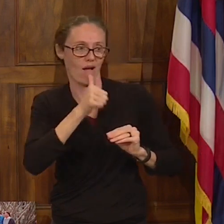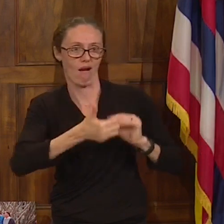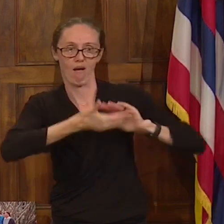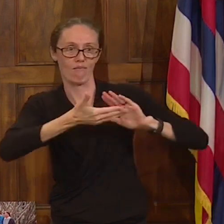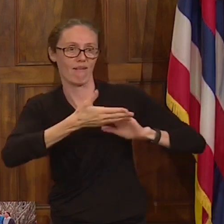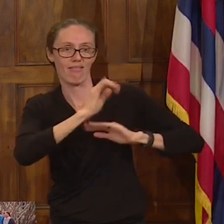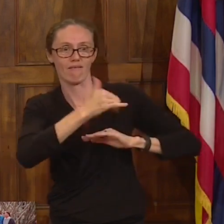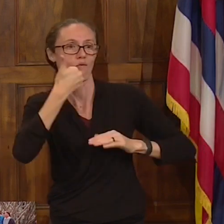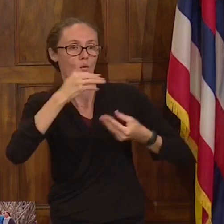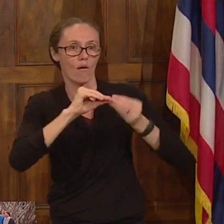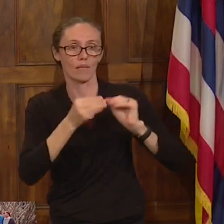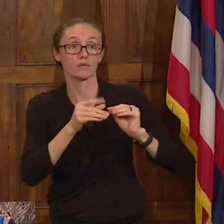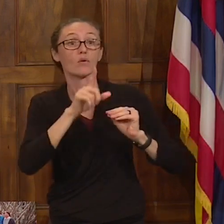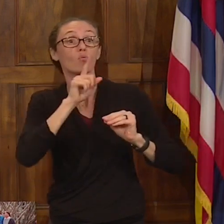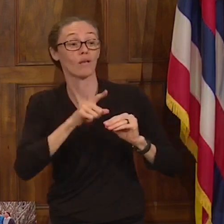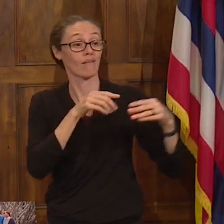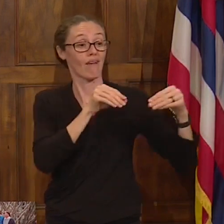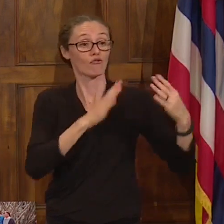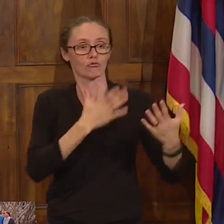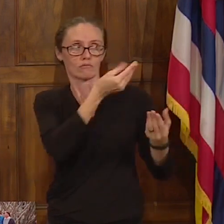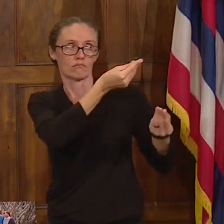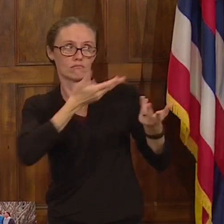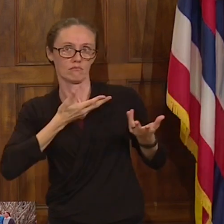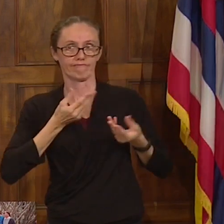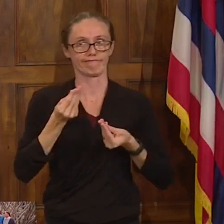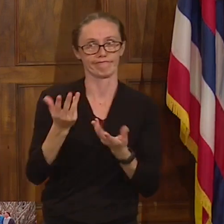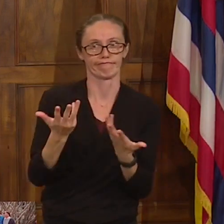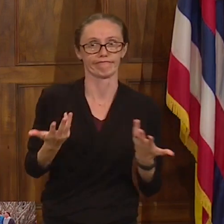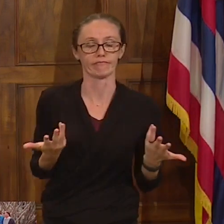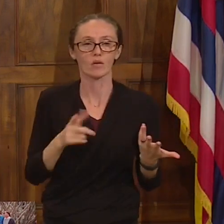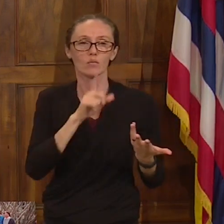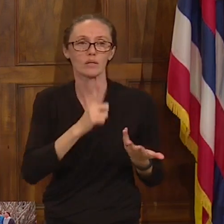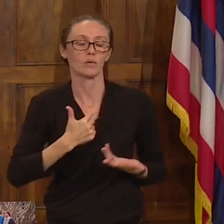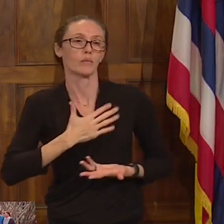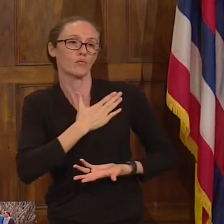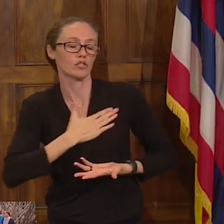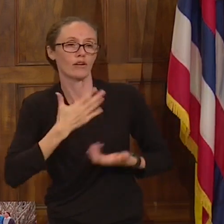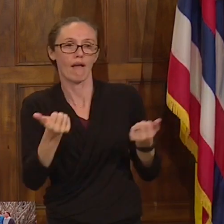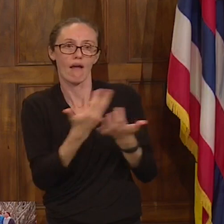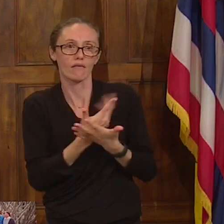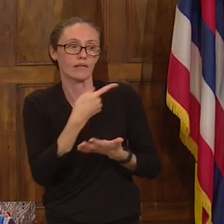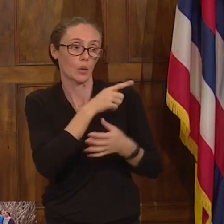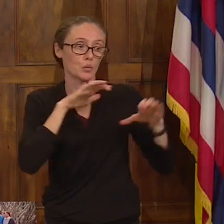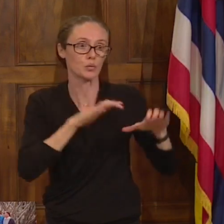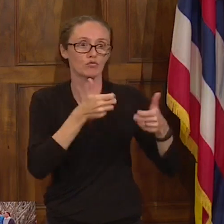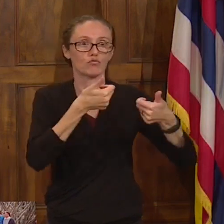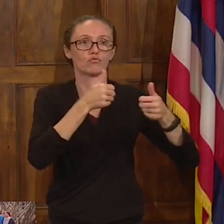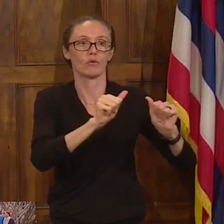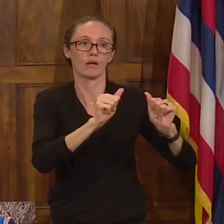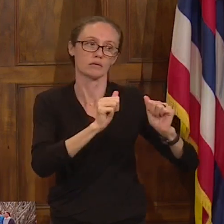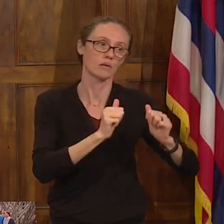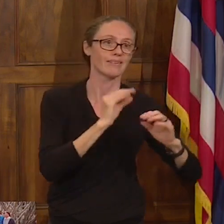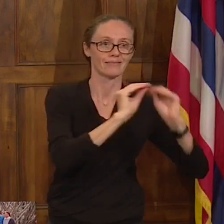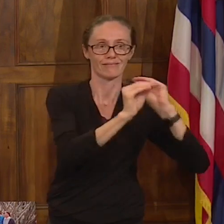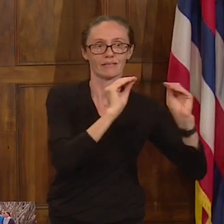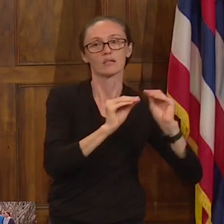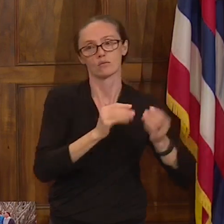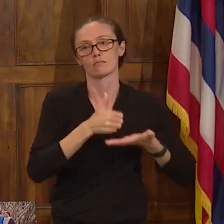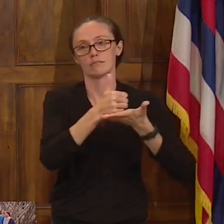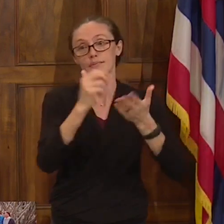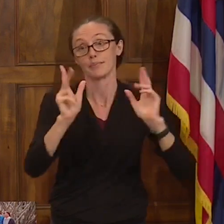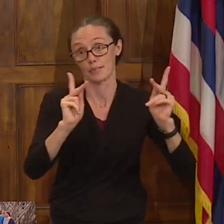the information that we've received from the vendor and appreciate everything they're doing to try to get things stood up to accommodate people.